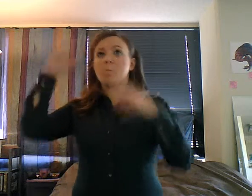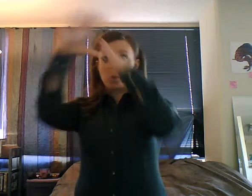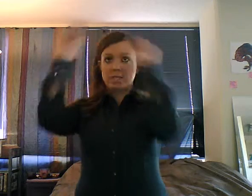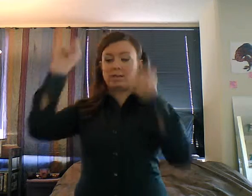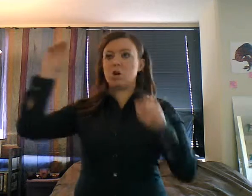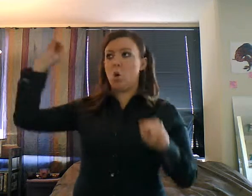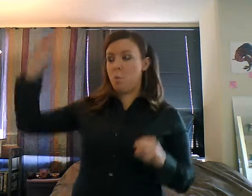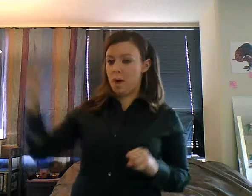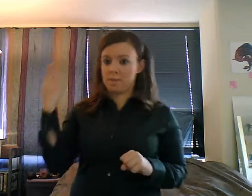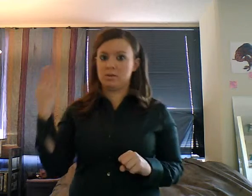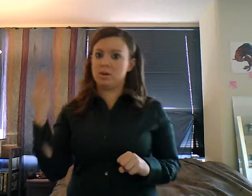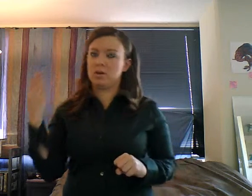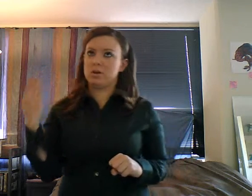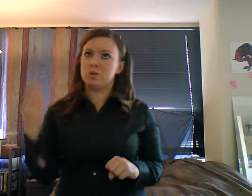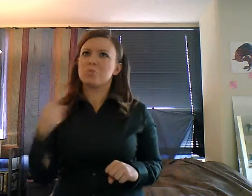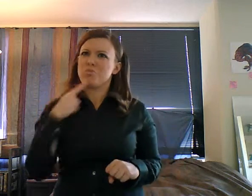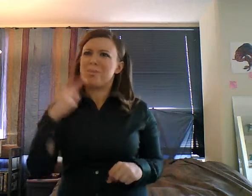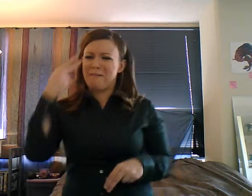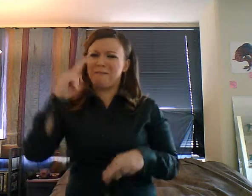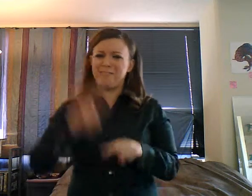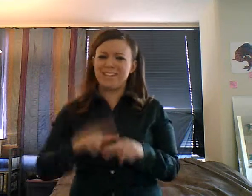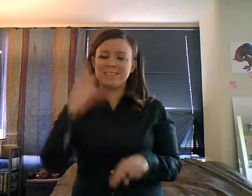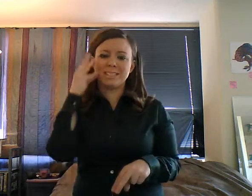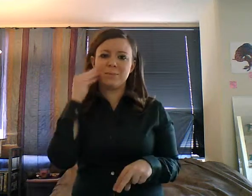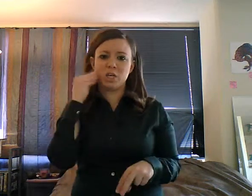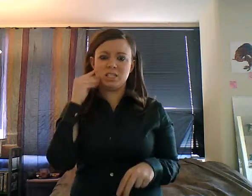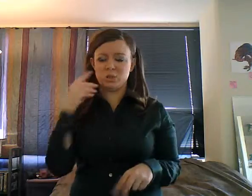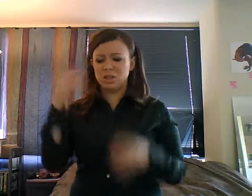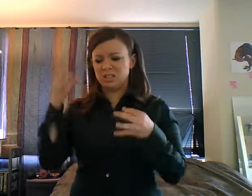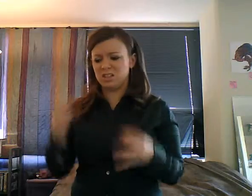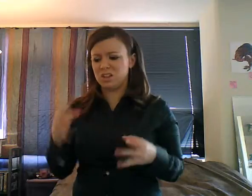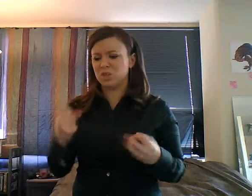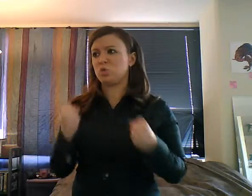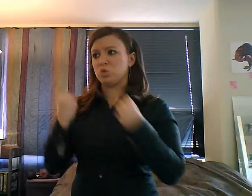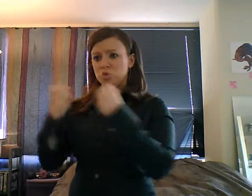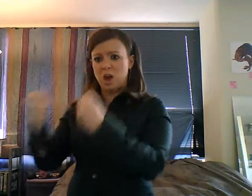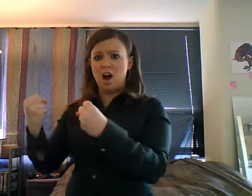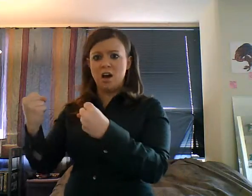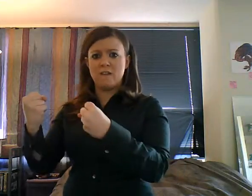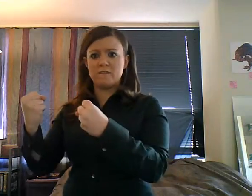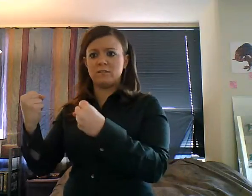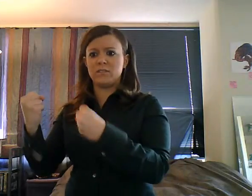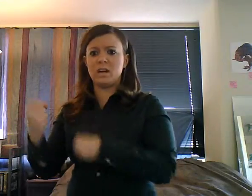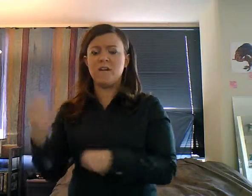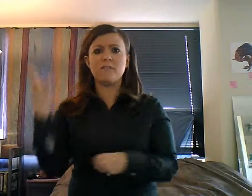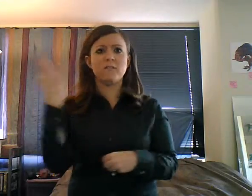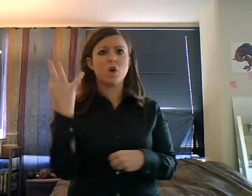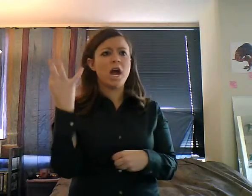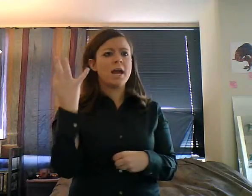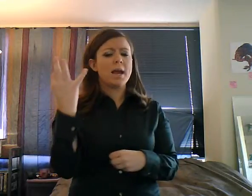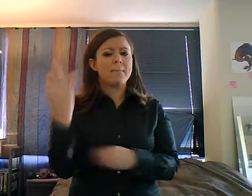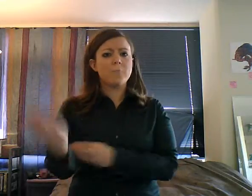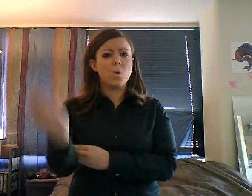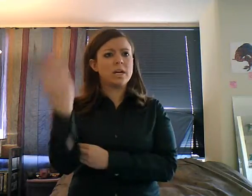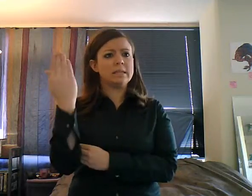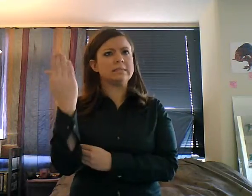decided to drive. We left Chicago around noon or 1 o'clock on Friday and